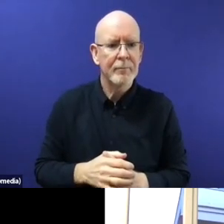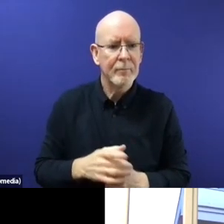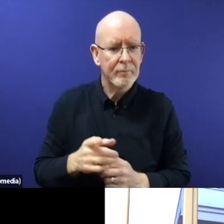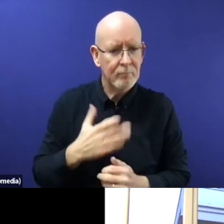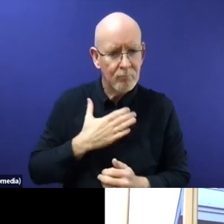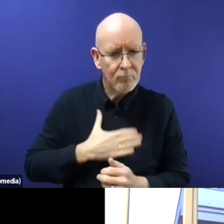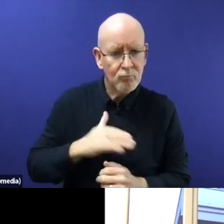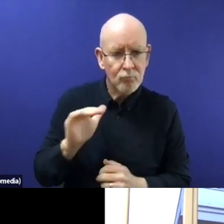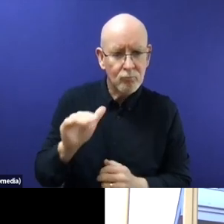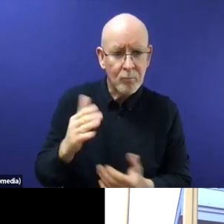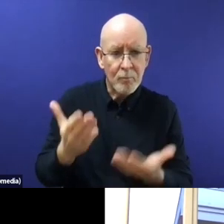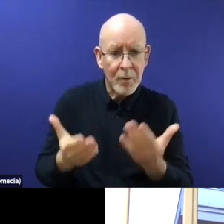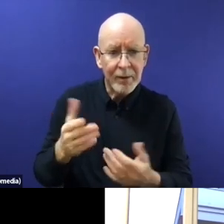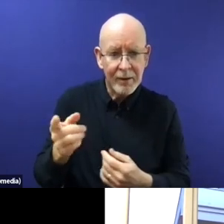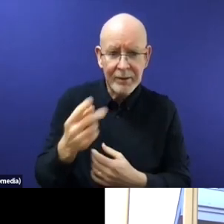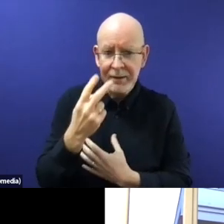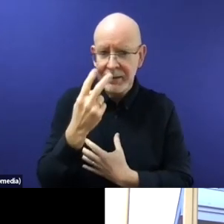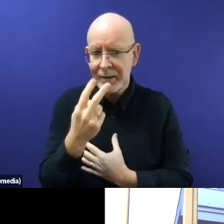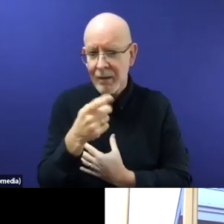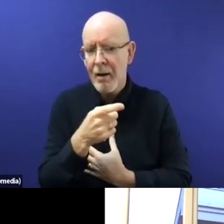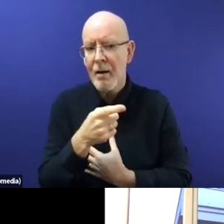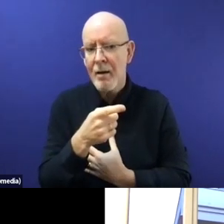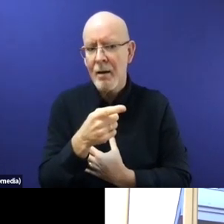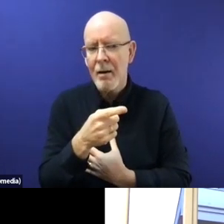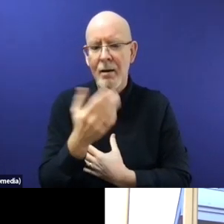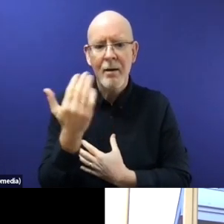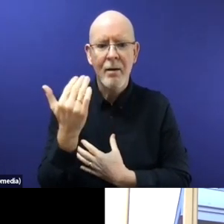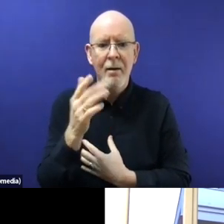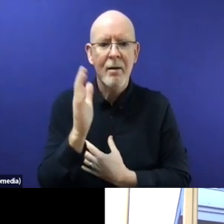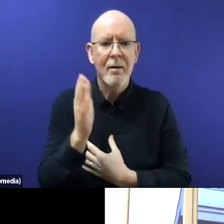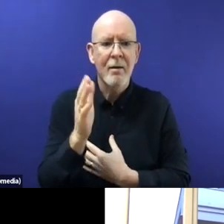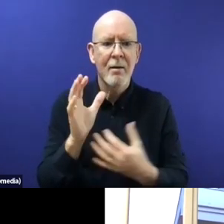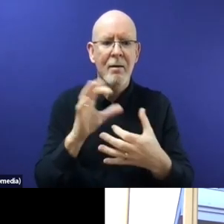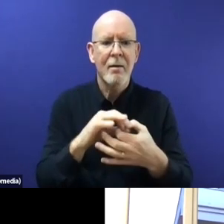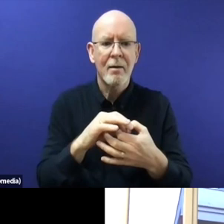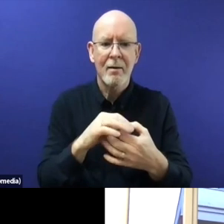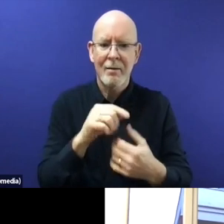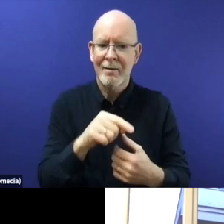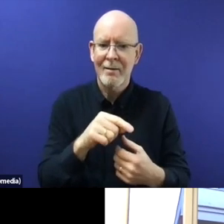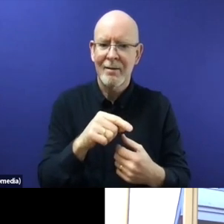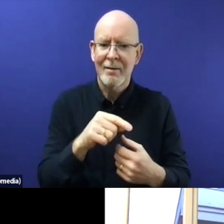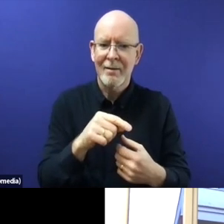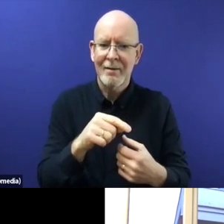statement on current EU reforms, and of course also what